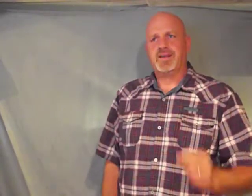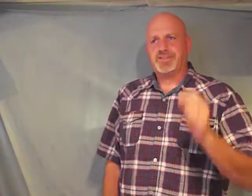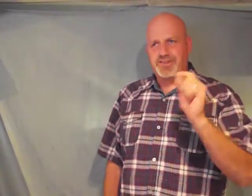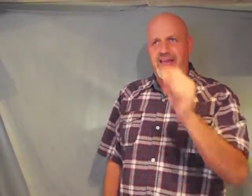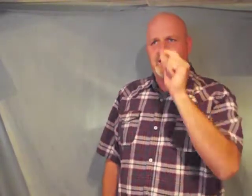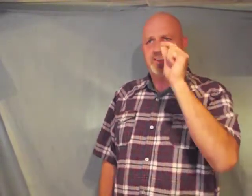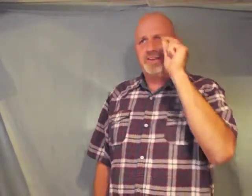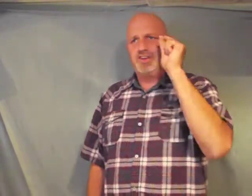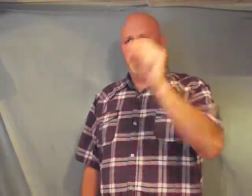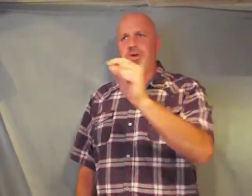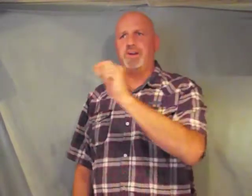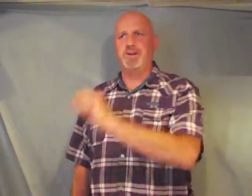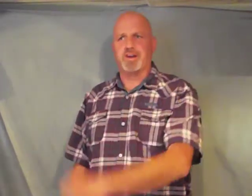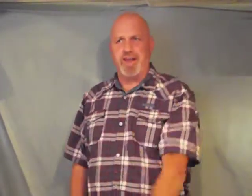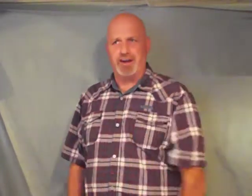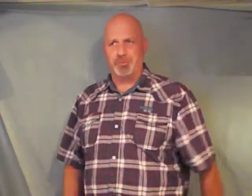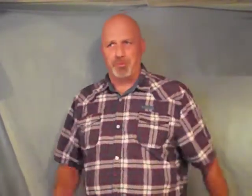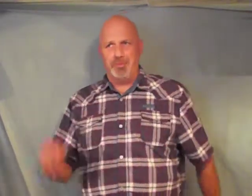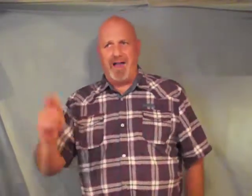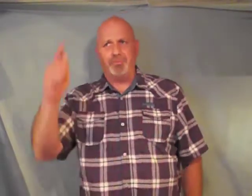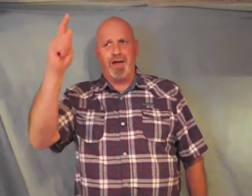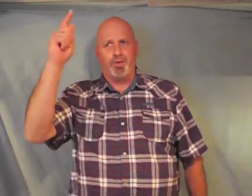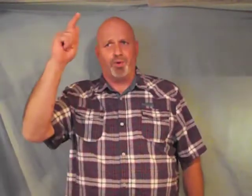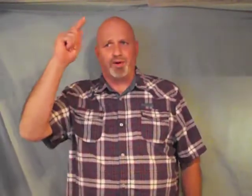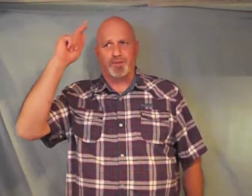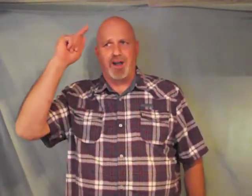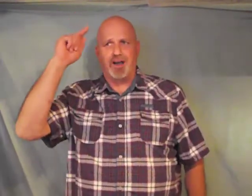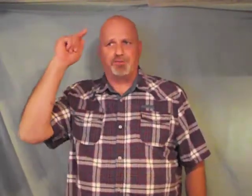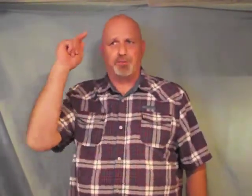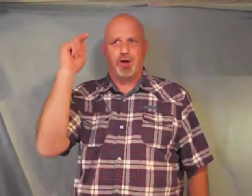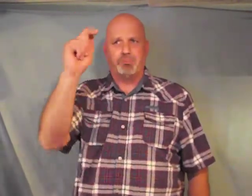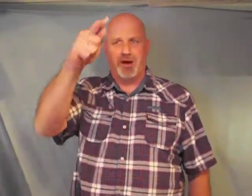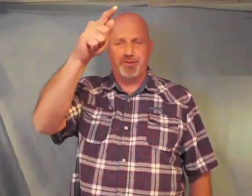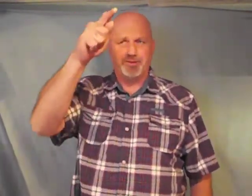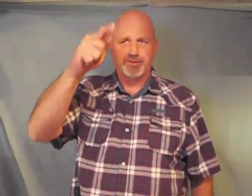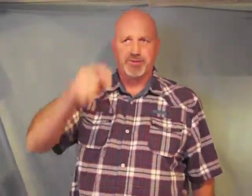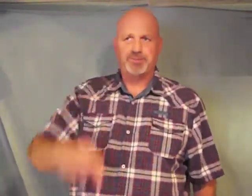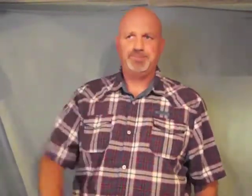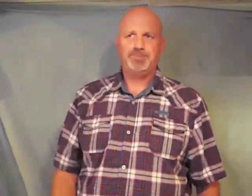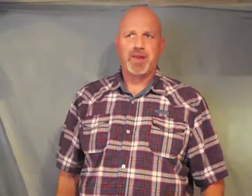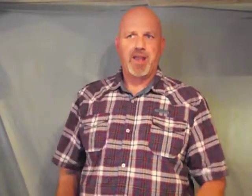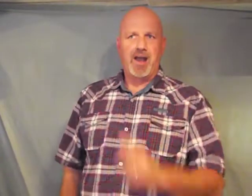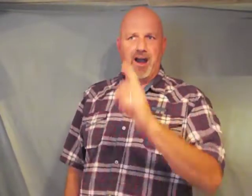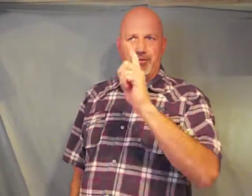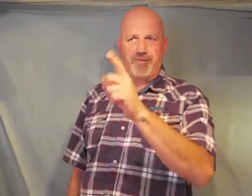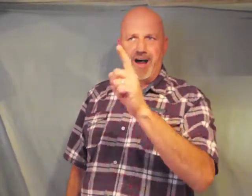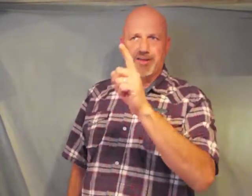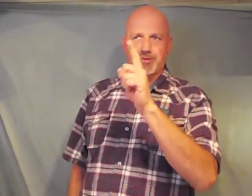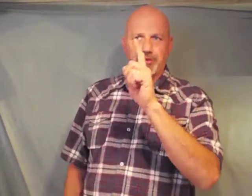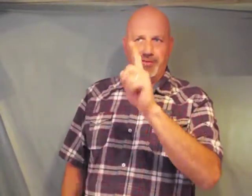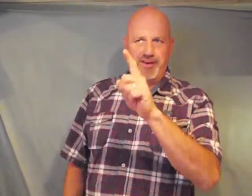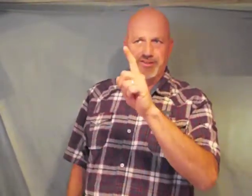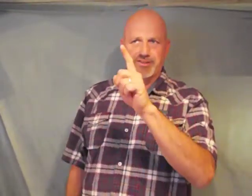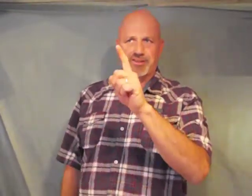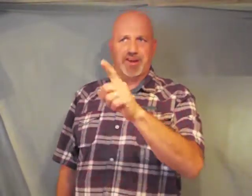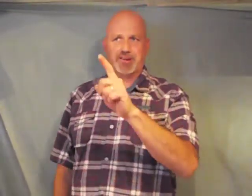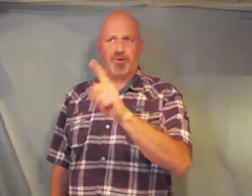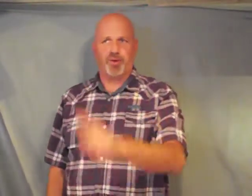Satan you and your kingdom are bound by the word of God from our mothers our fathers Ephesians 6 4